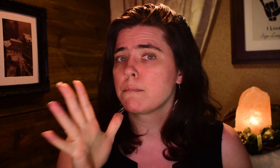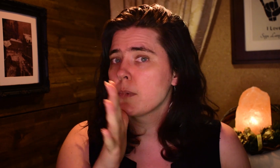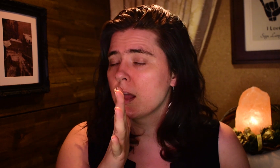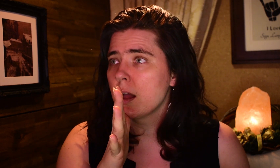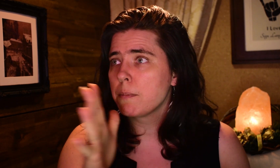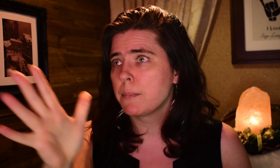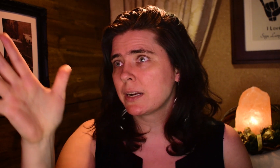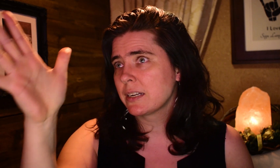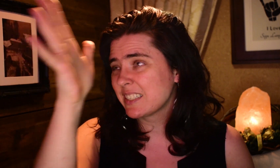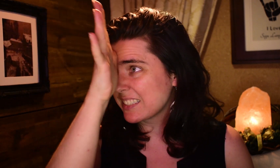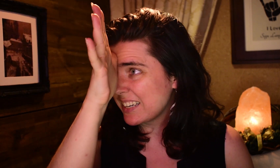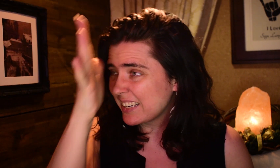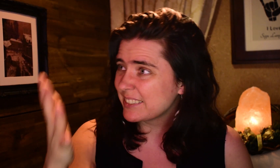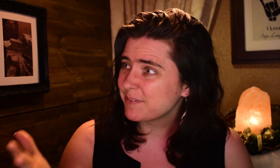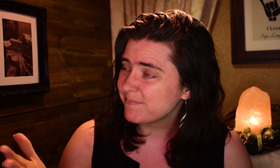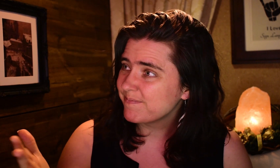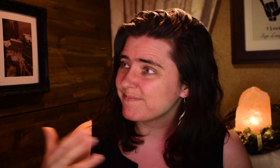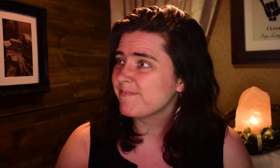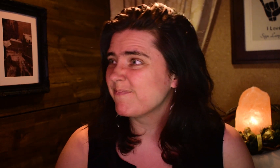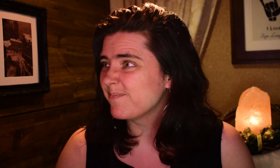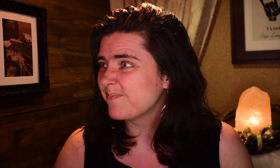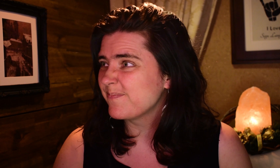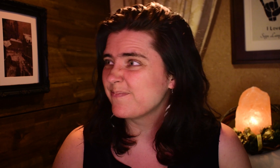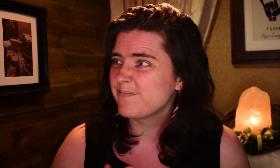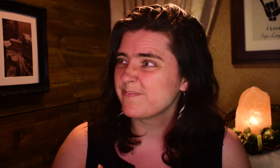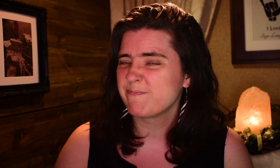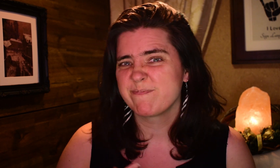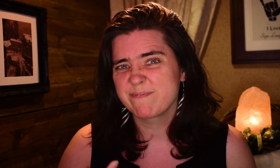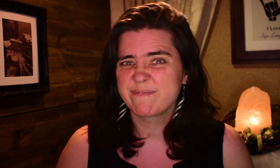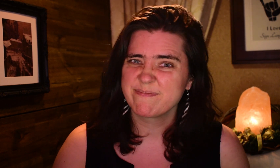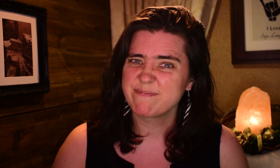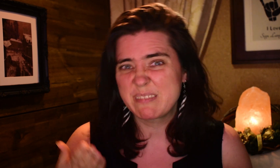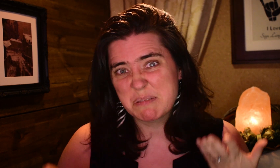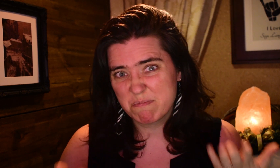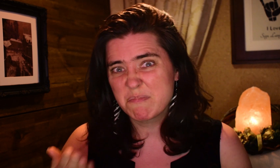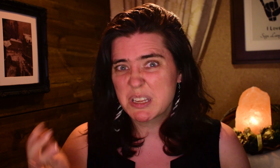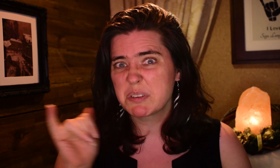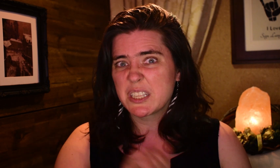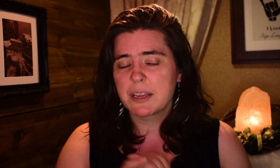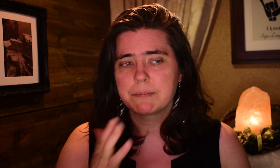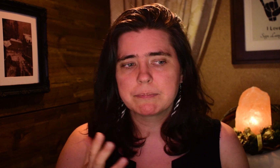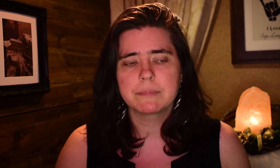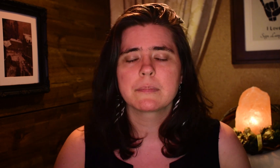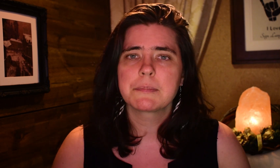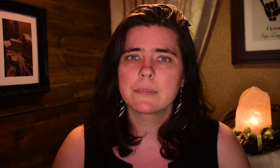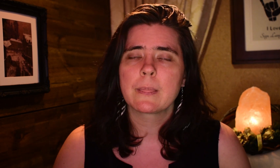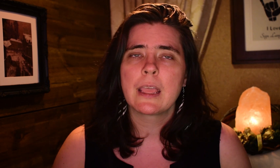mom, dad, and maybe that's all.